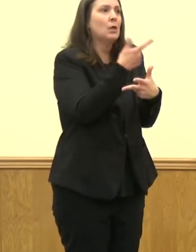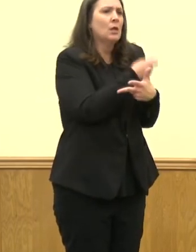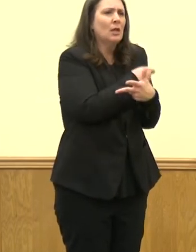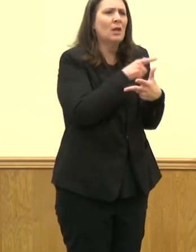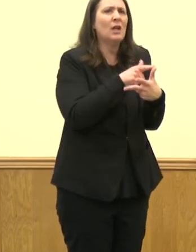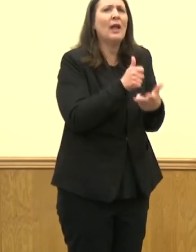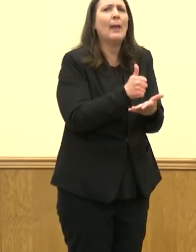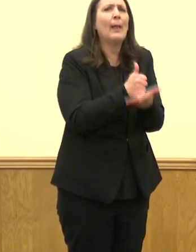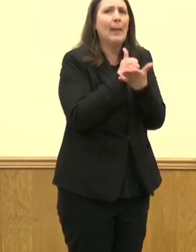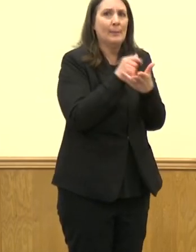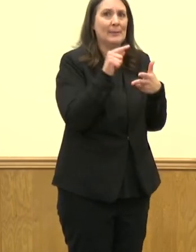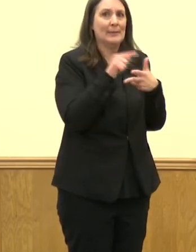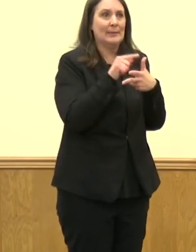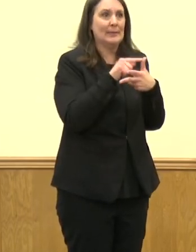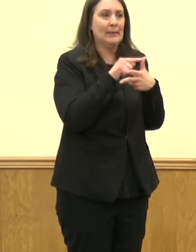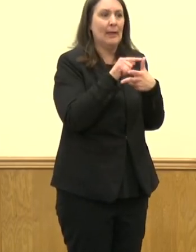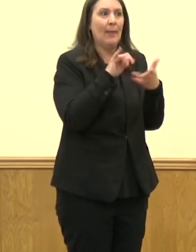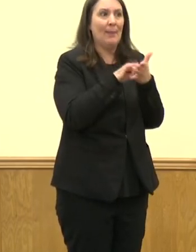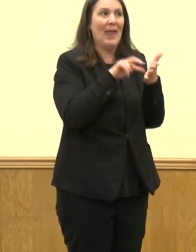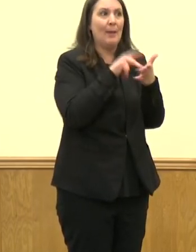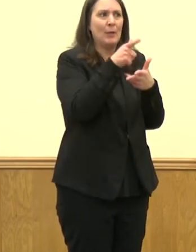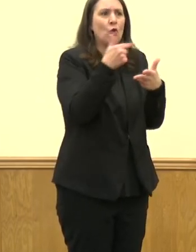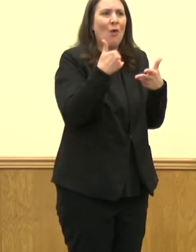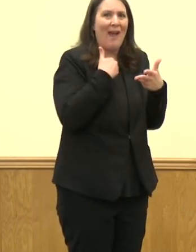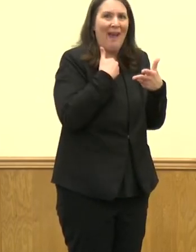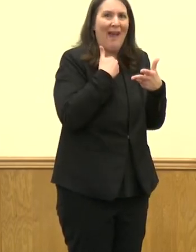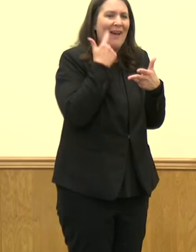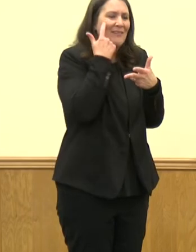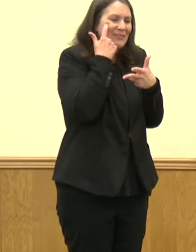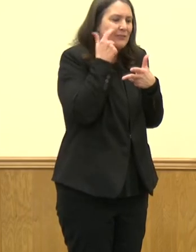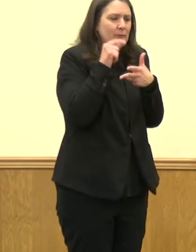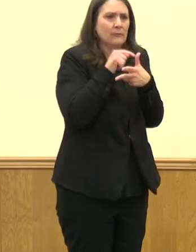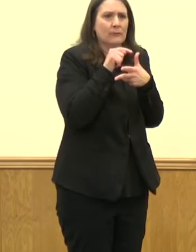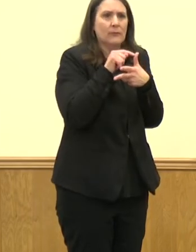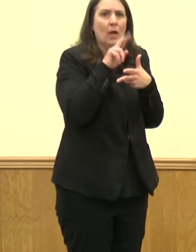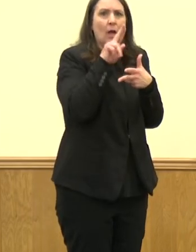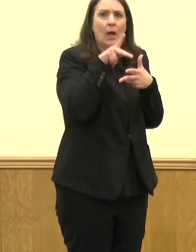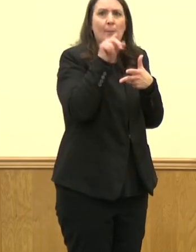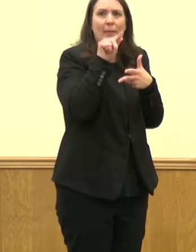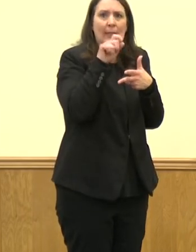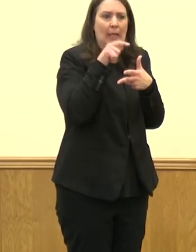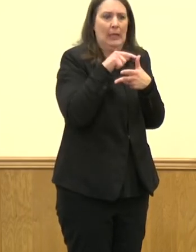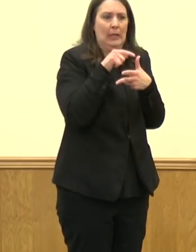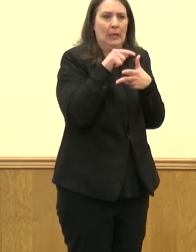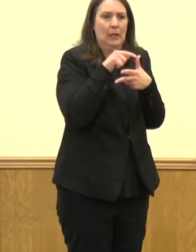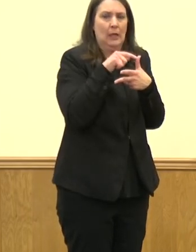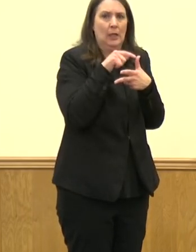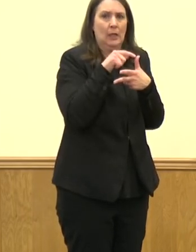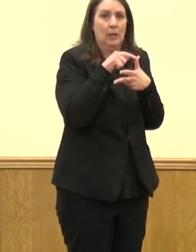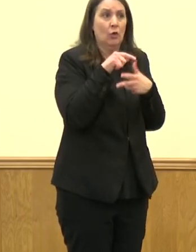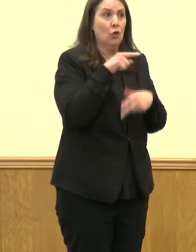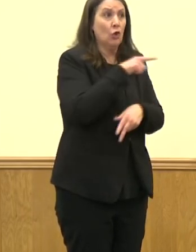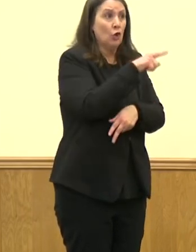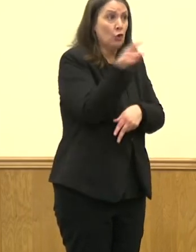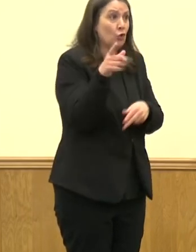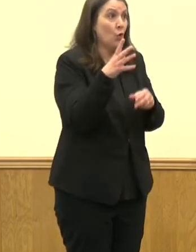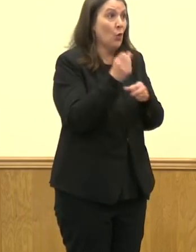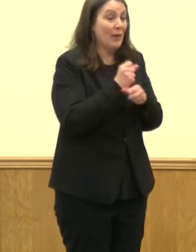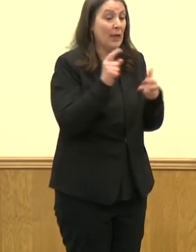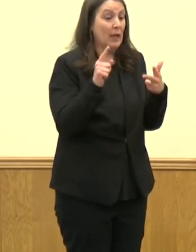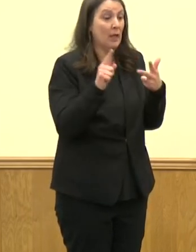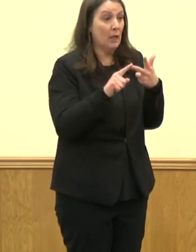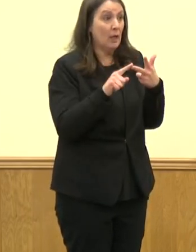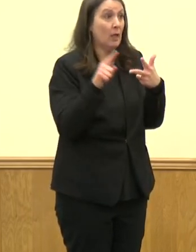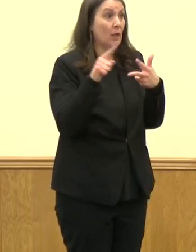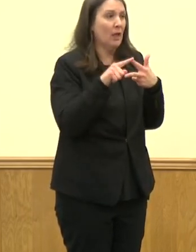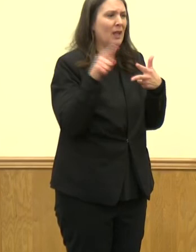vaccinated. It is up to date. And up to date means boosted. And so I'm asking everyone not to just get fully vaccinated now, it's to be up to date